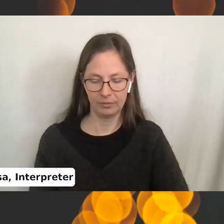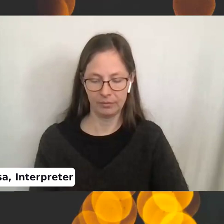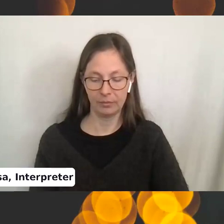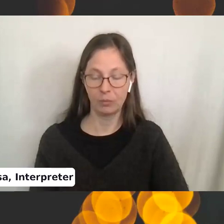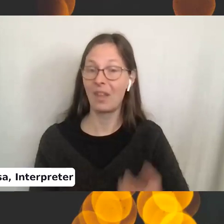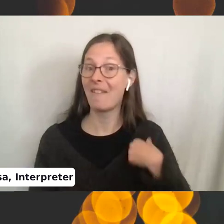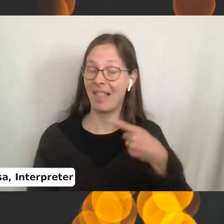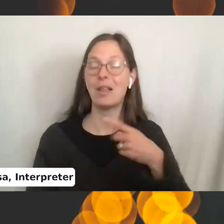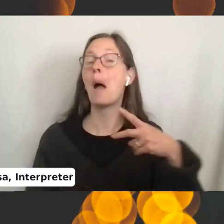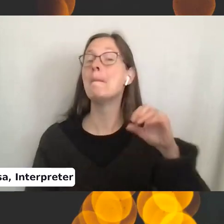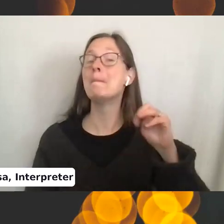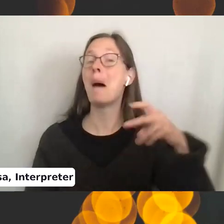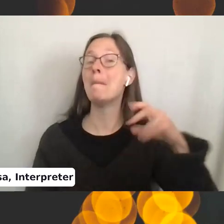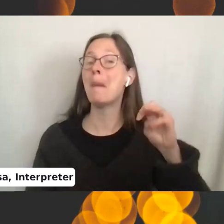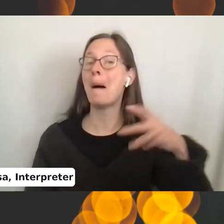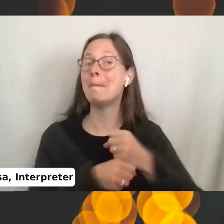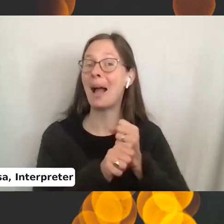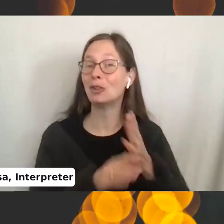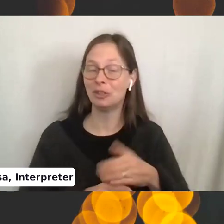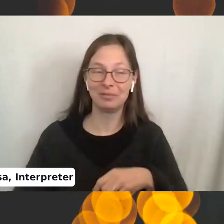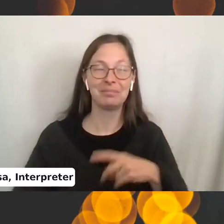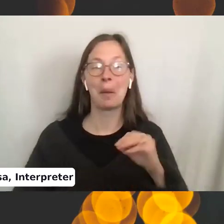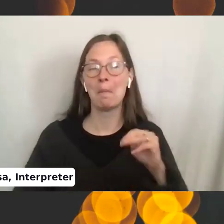pom-pom makers. Um,